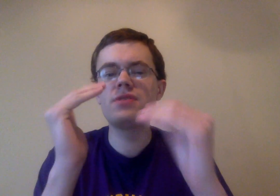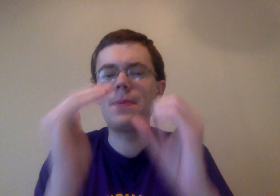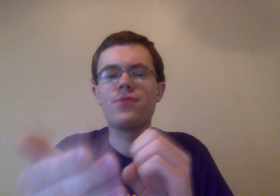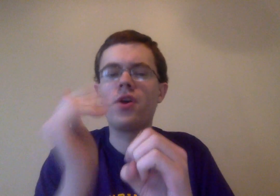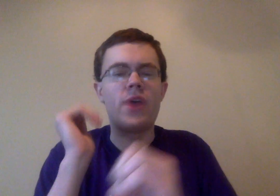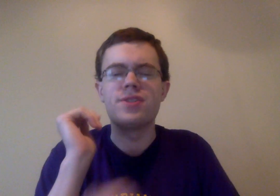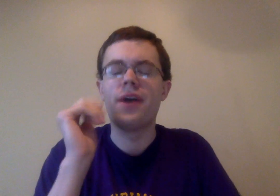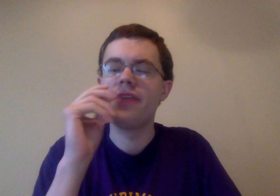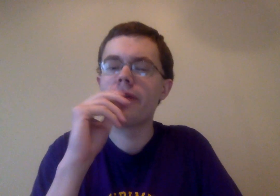a step in the wrong direction, I think.